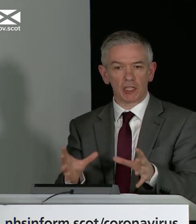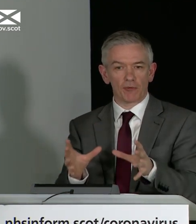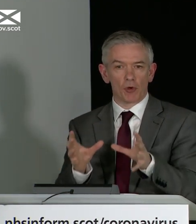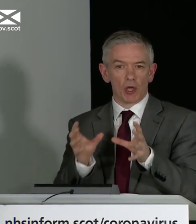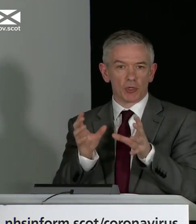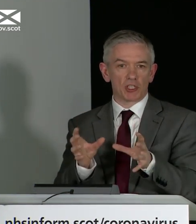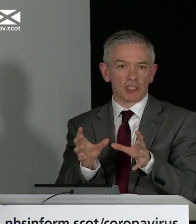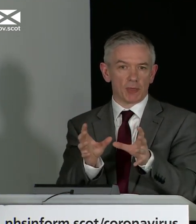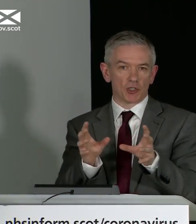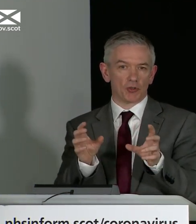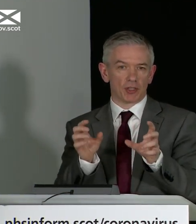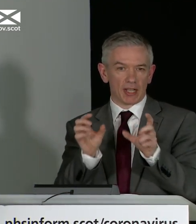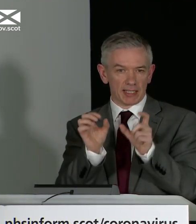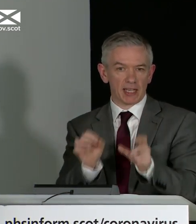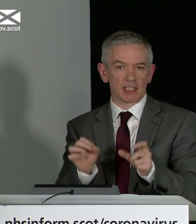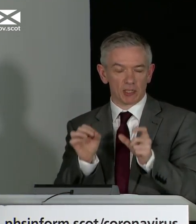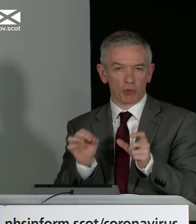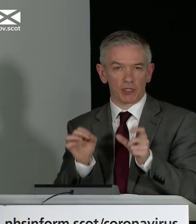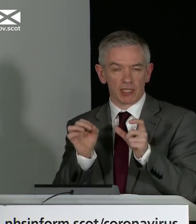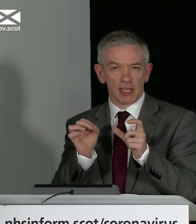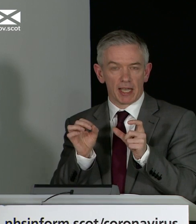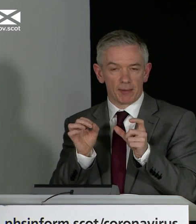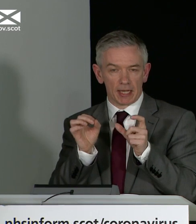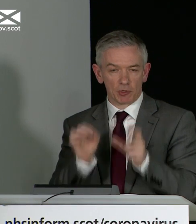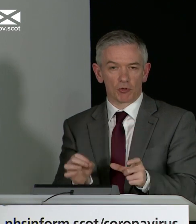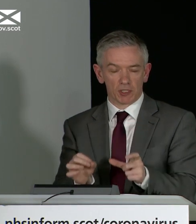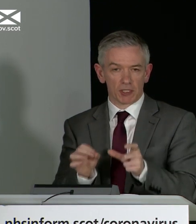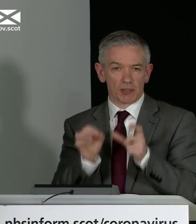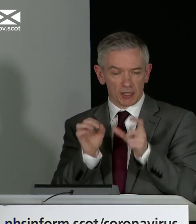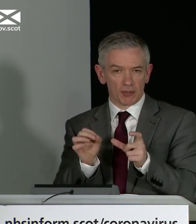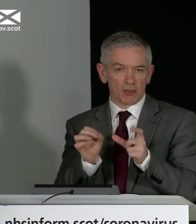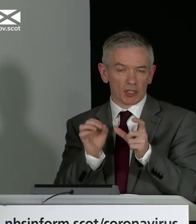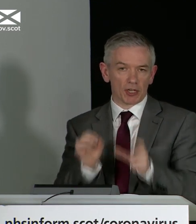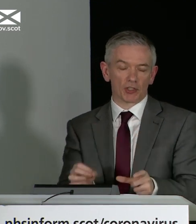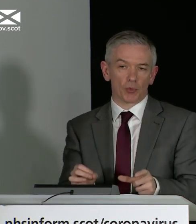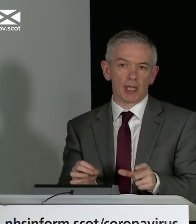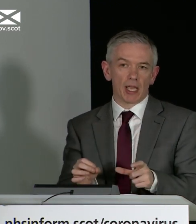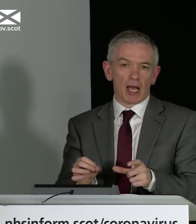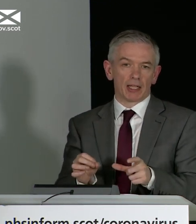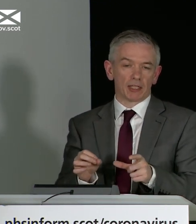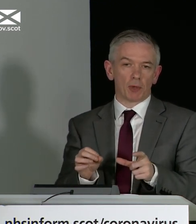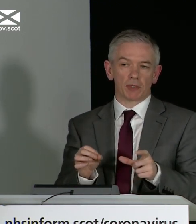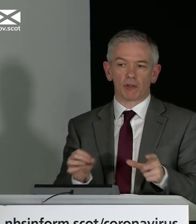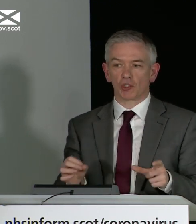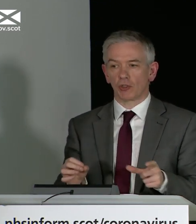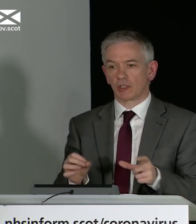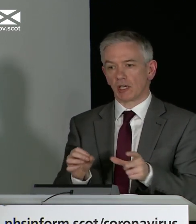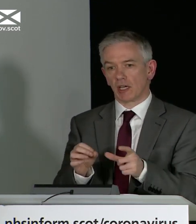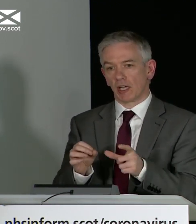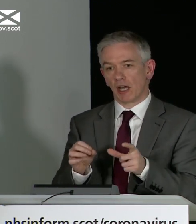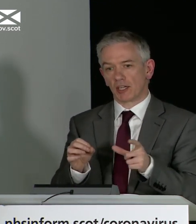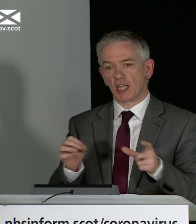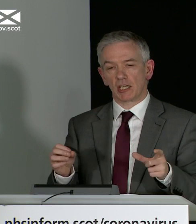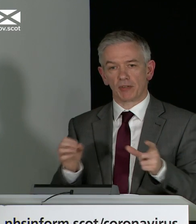population level, we just need to make sure that that testing is deployed in absolutely the correct way. And Public Health Scotland